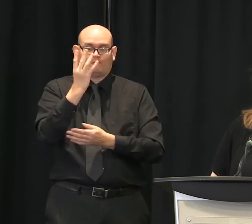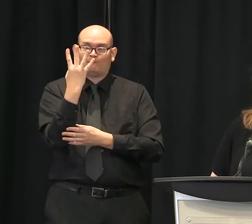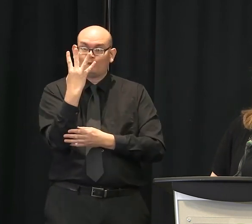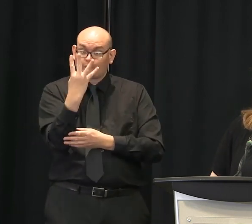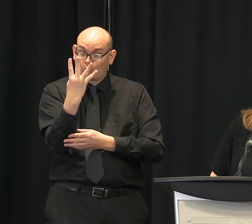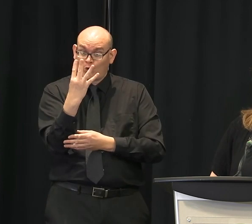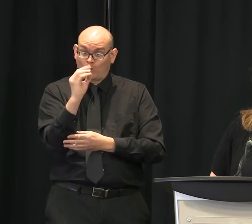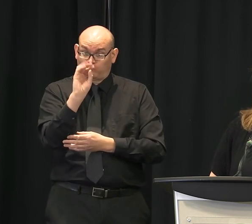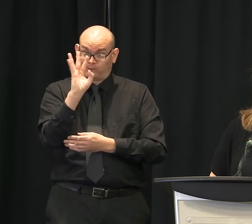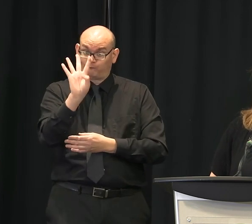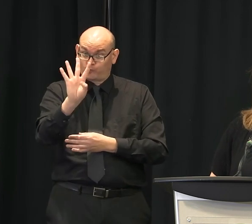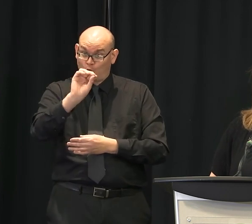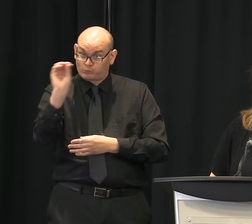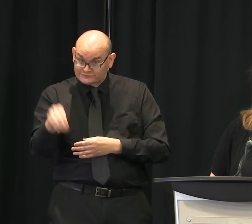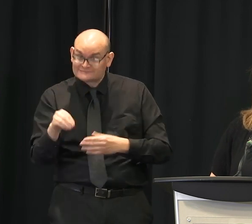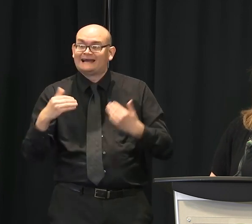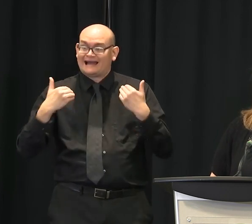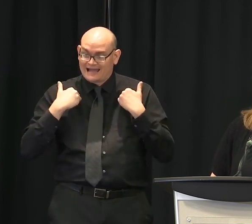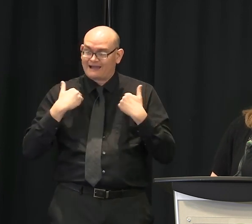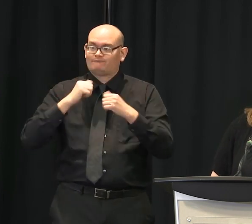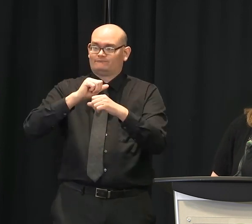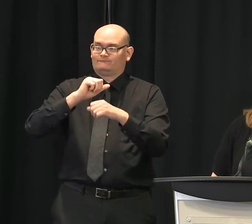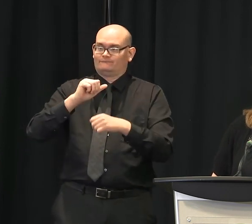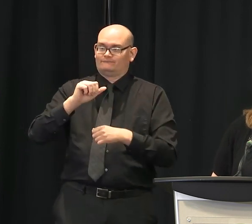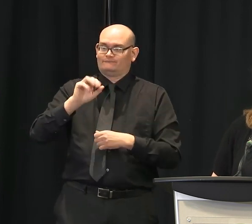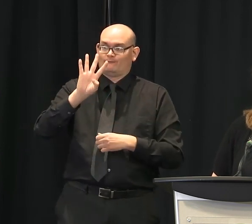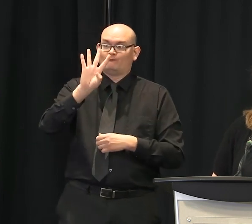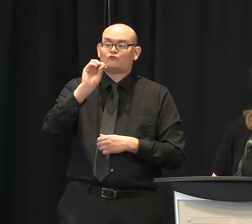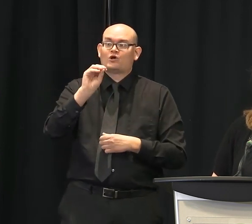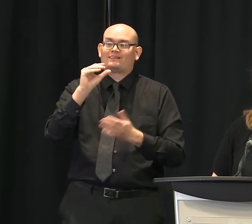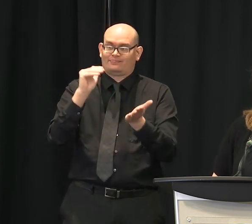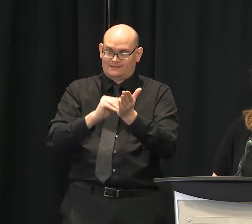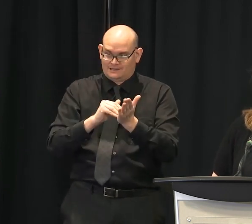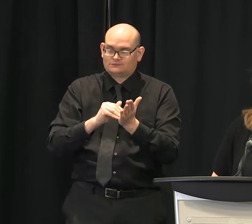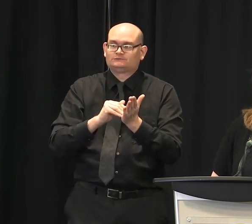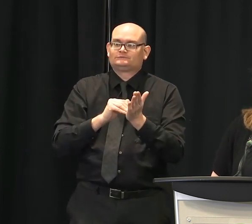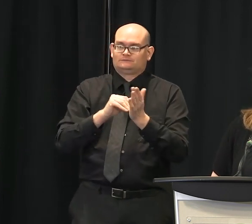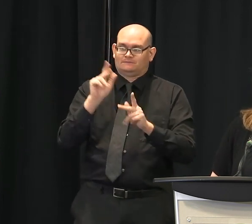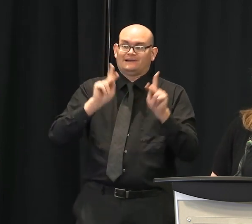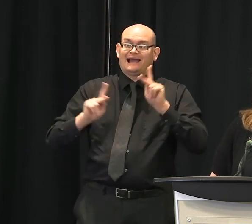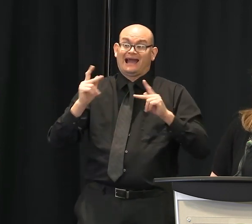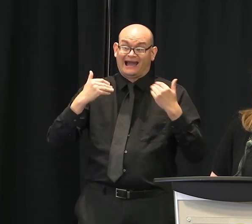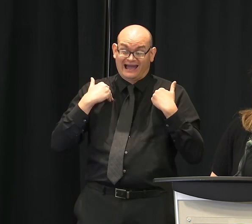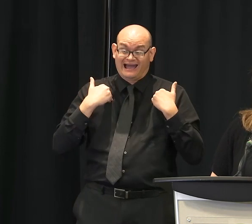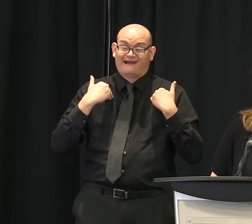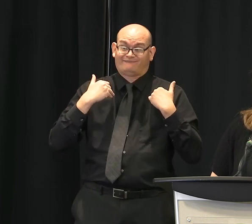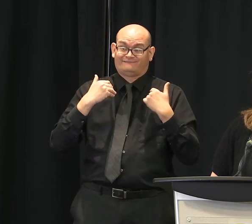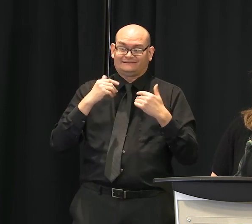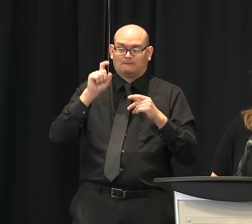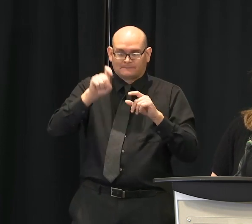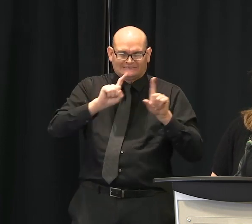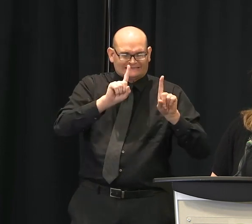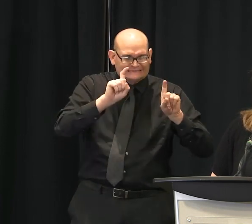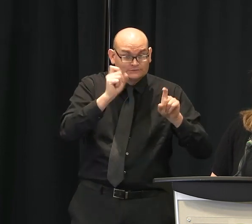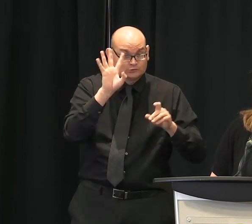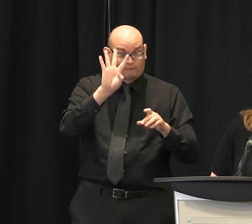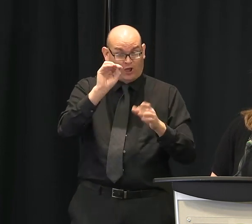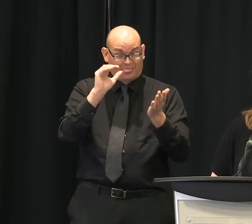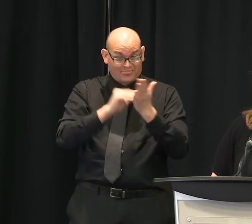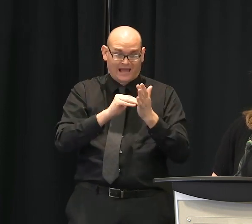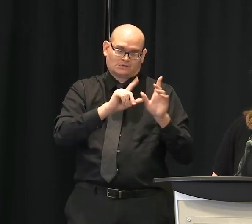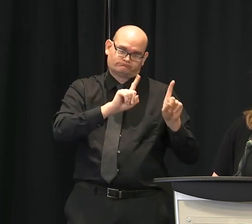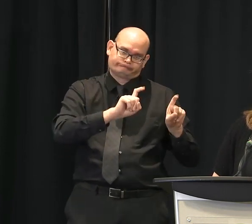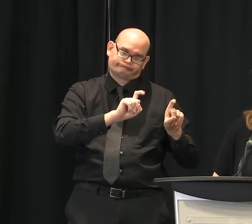And as we enhance our testing capacity at these congregate facilities, we also recognize the importance of increasing